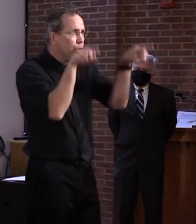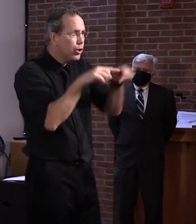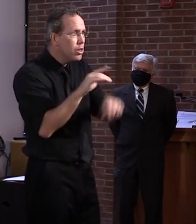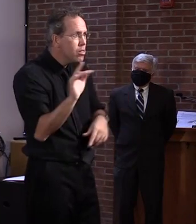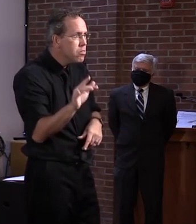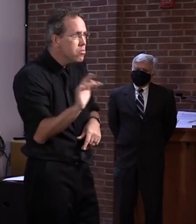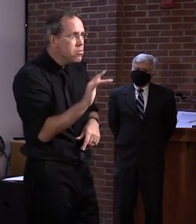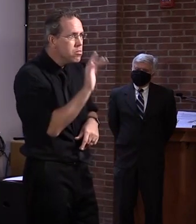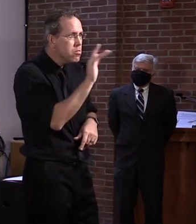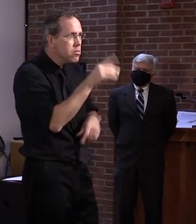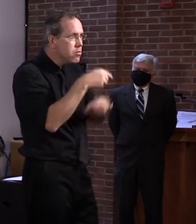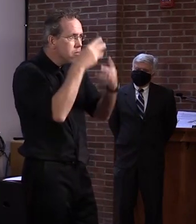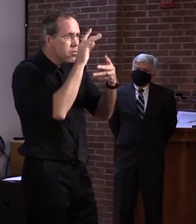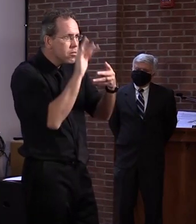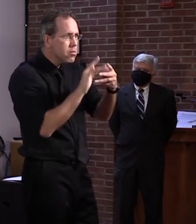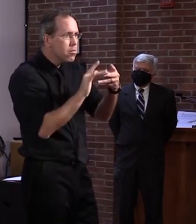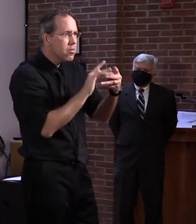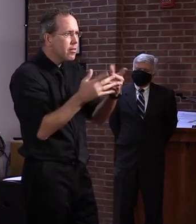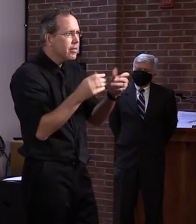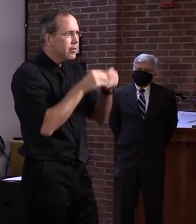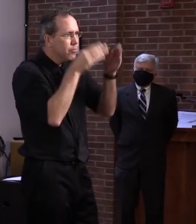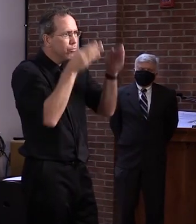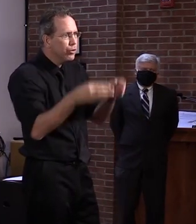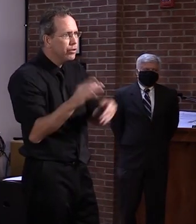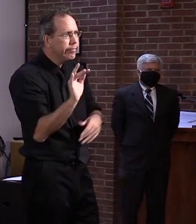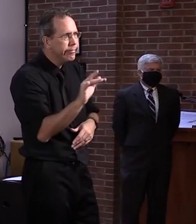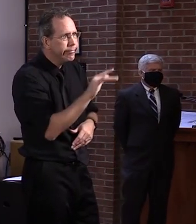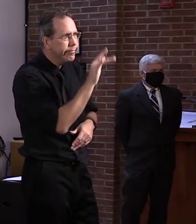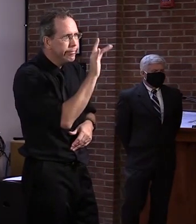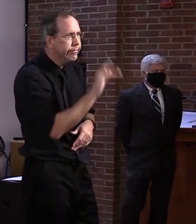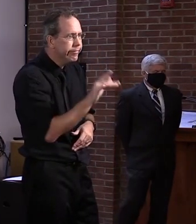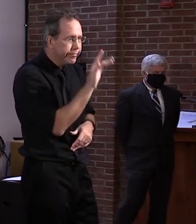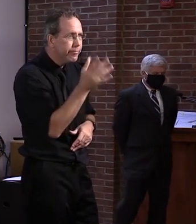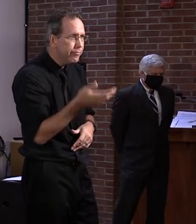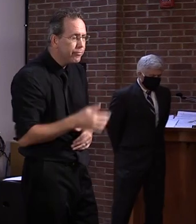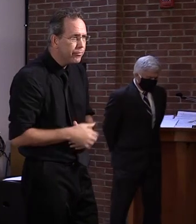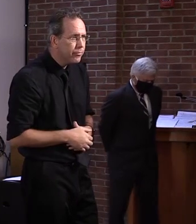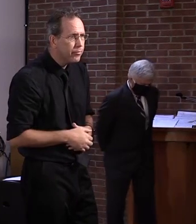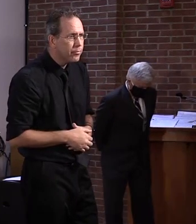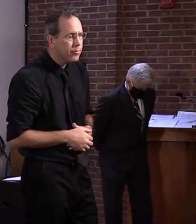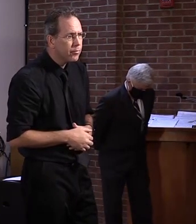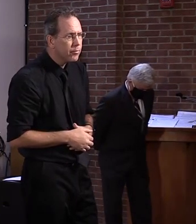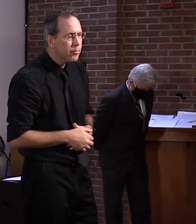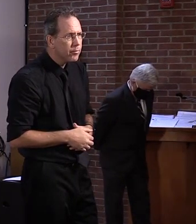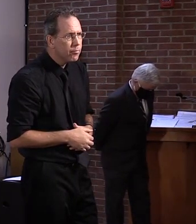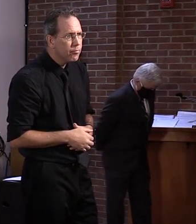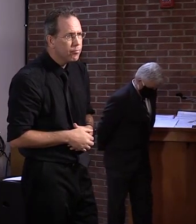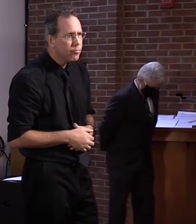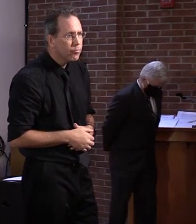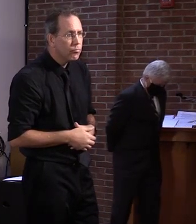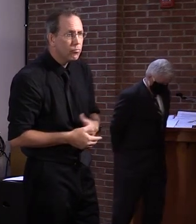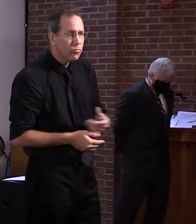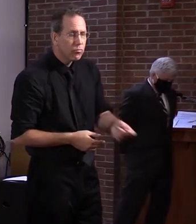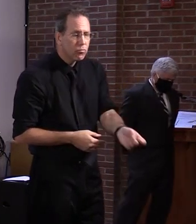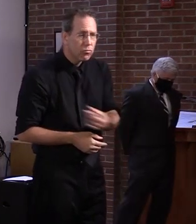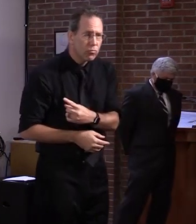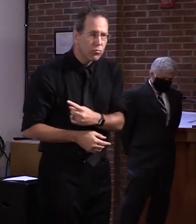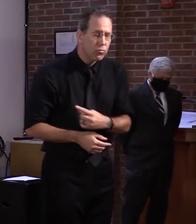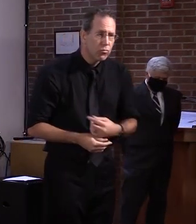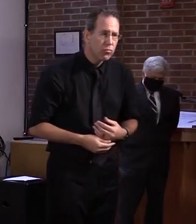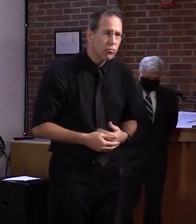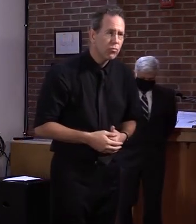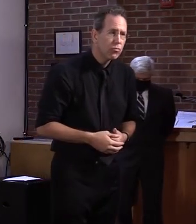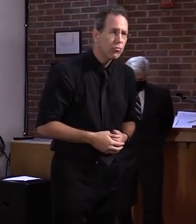Are you able to, uh, pull up on, on your database? Um, maybe how many